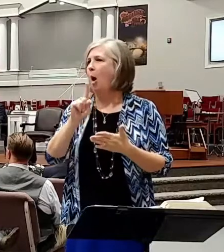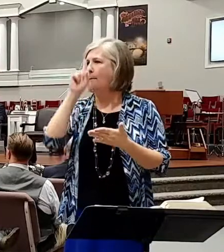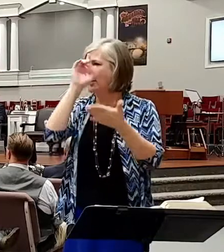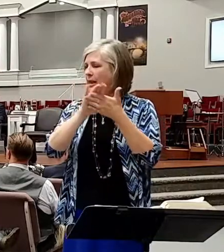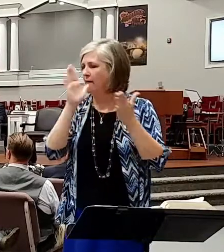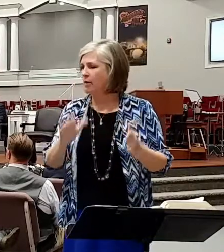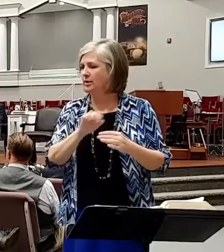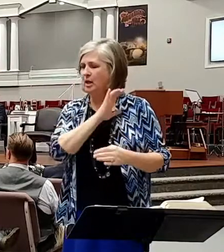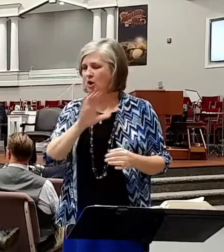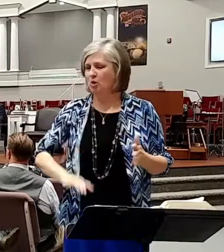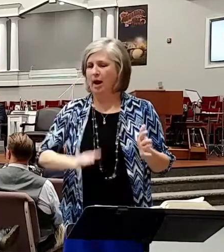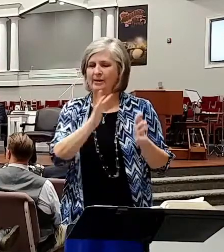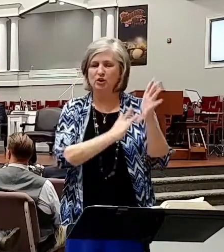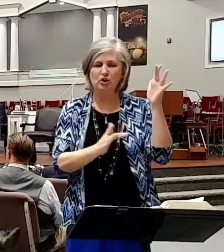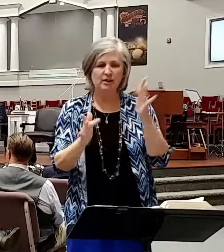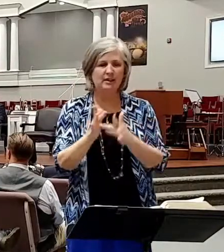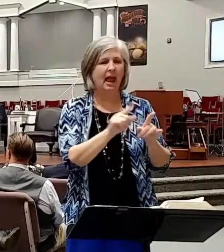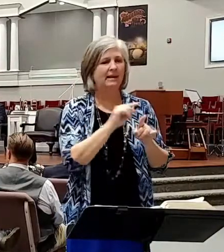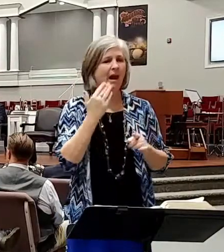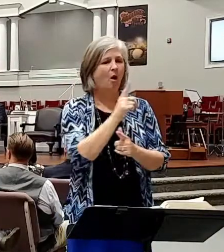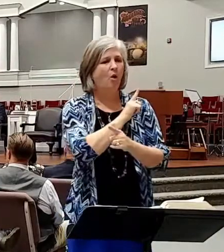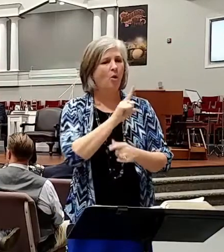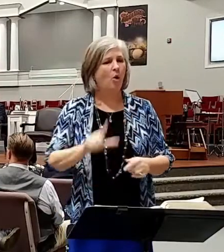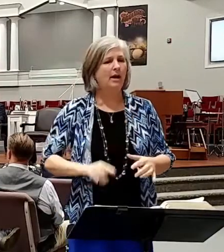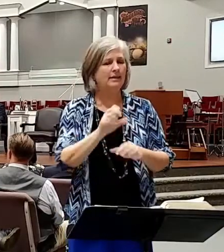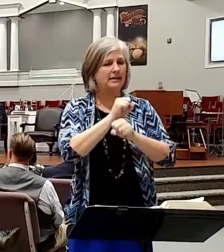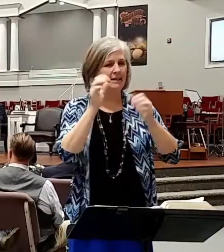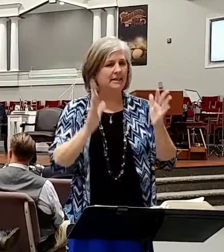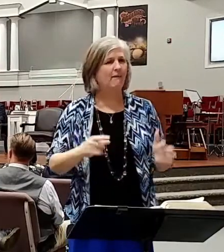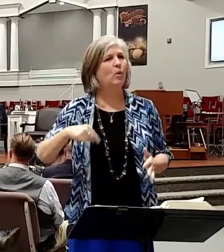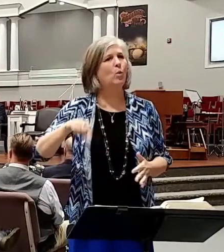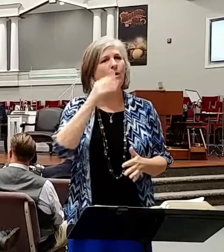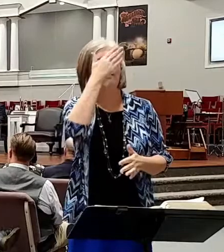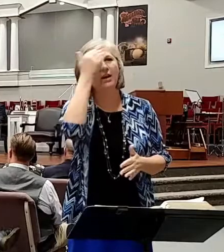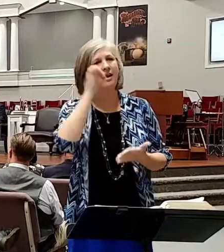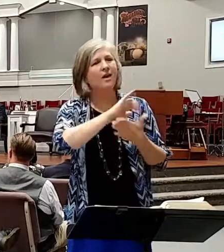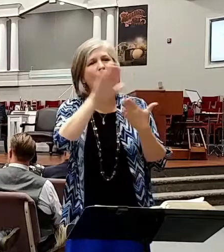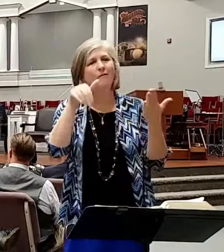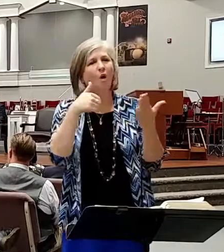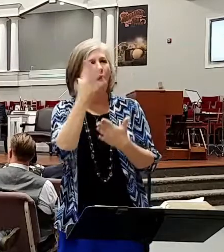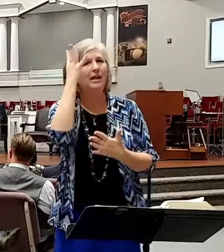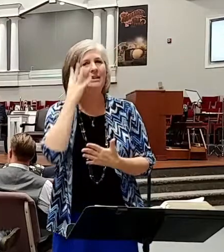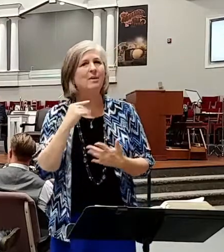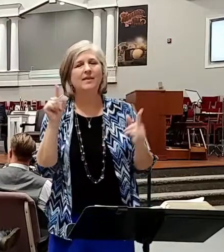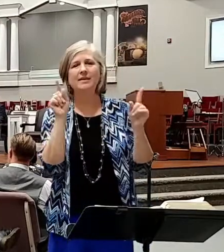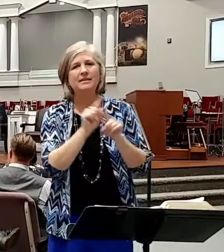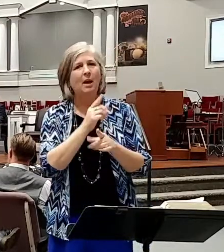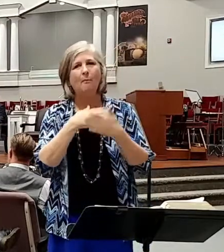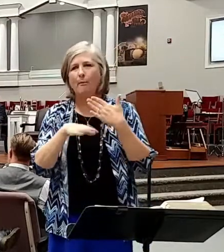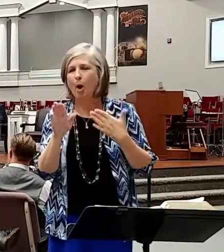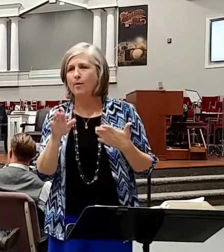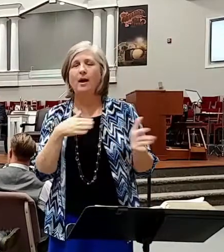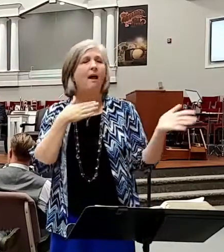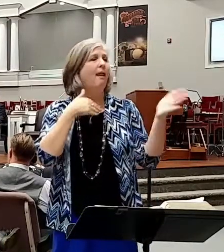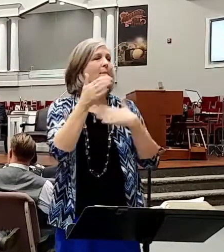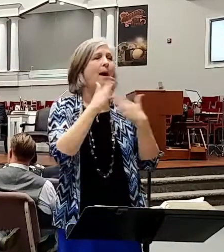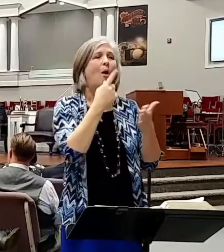Jesus as our Lord and Savior, we forget that we've all experienced the same birth. It doesn't matter what your background is.